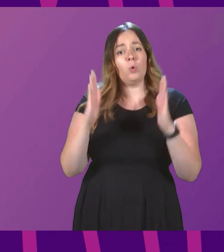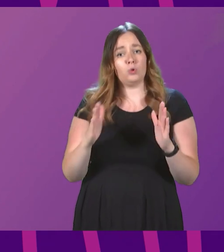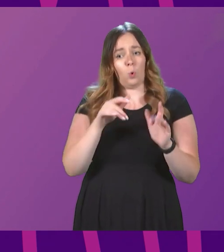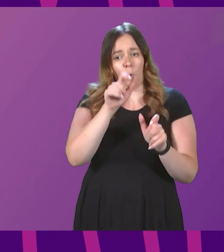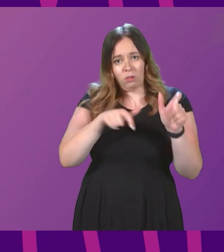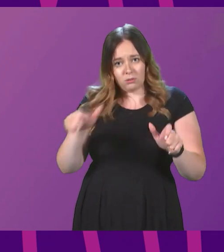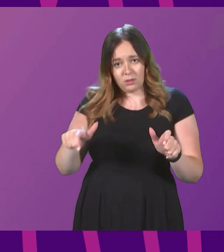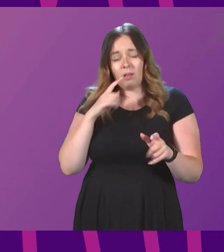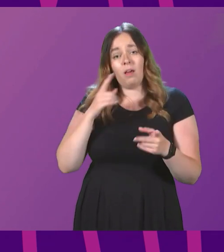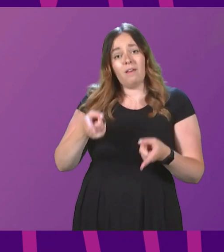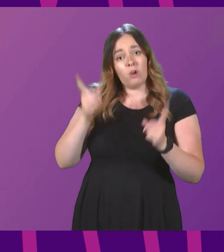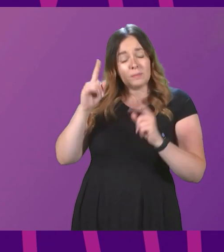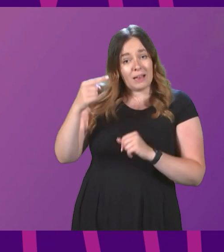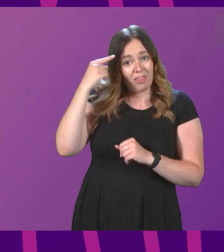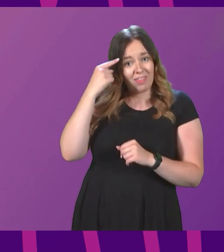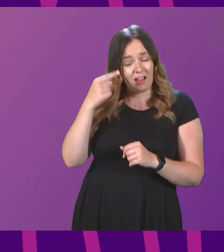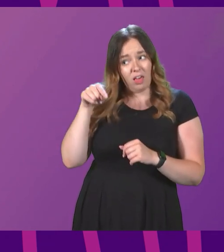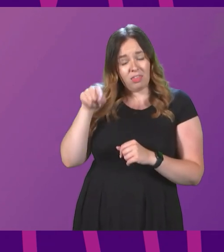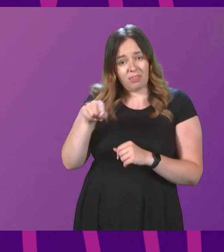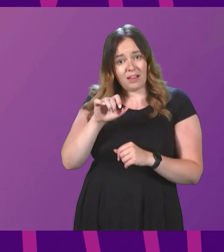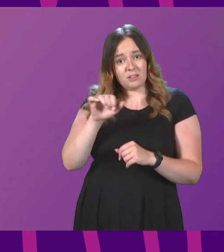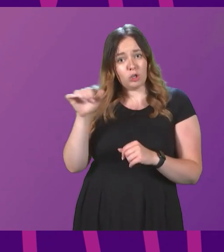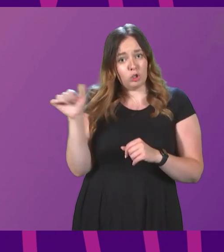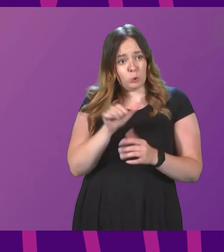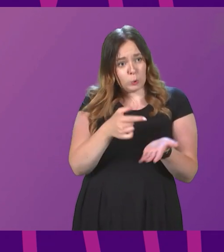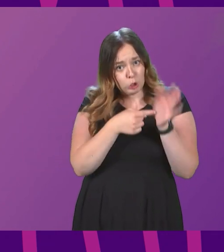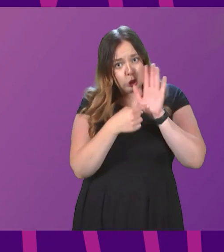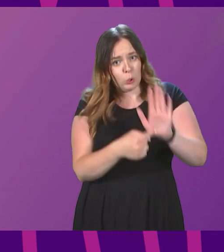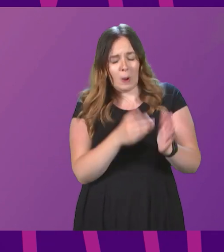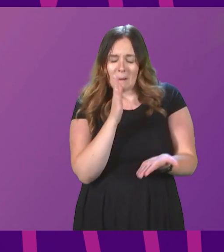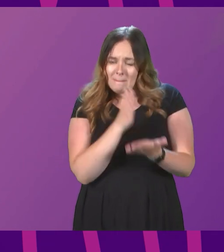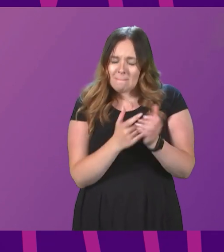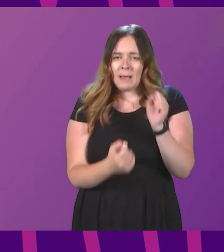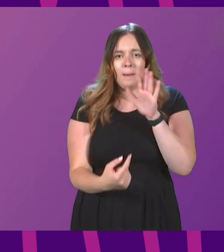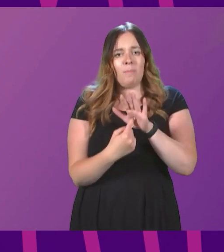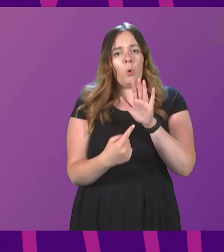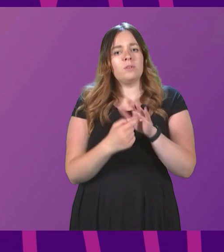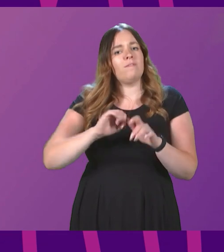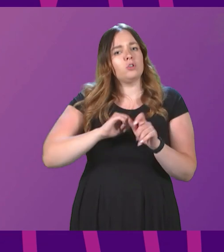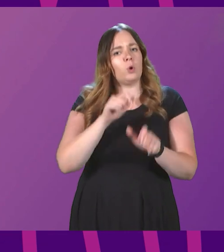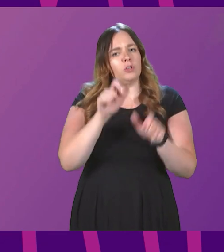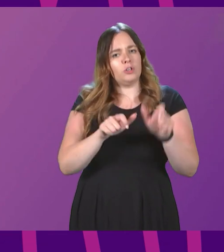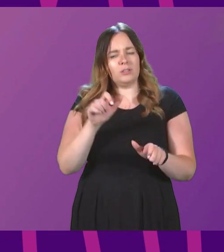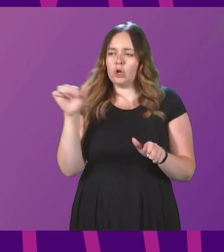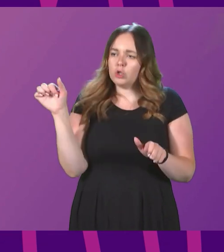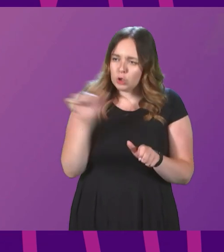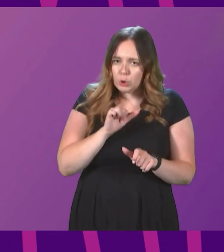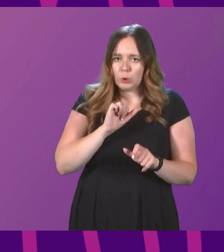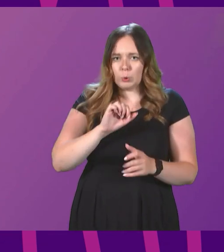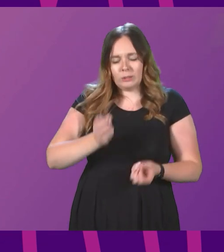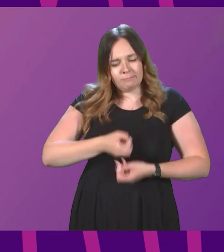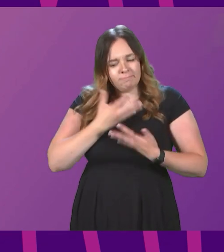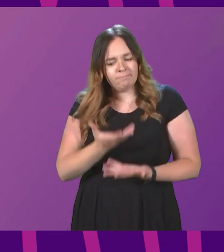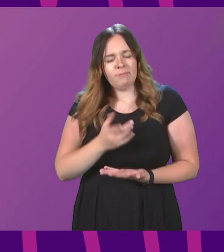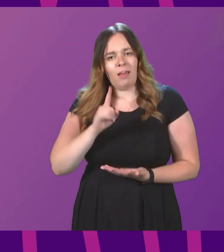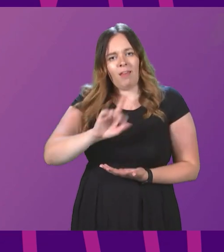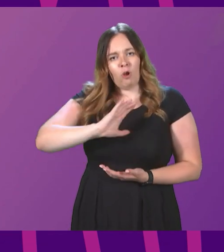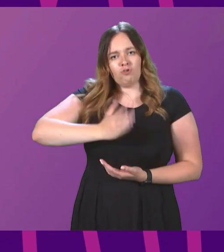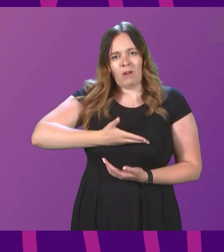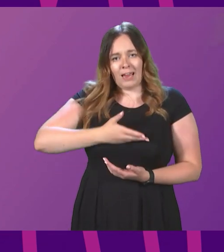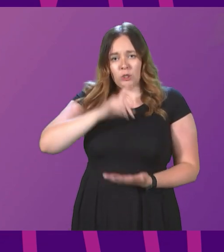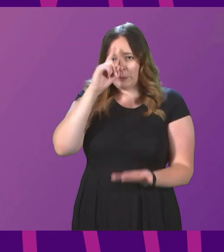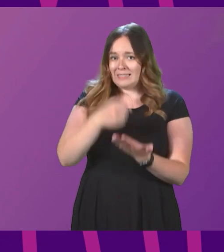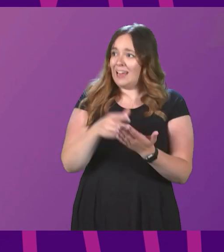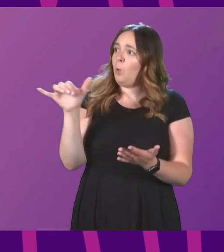does the First Minister think that all of this serves to highlight just how important it is for the Scottish citizens to exercise their democratic right to decide which